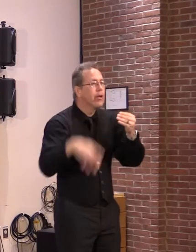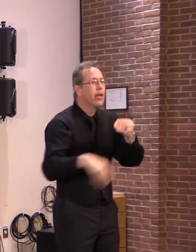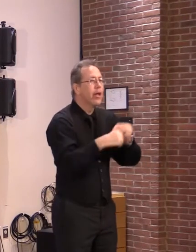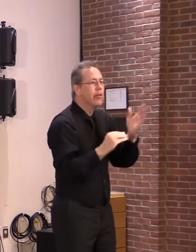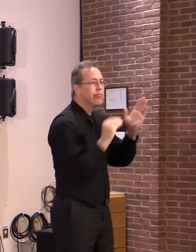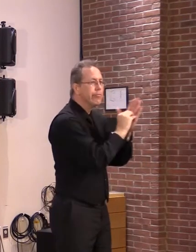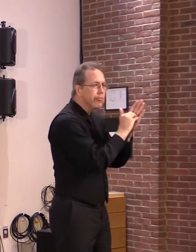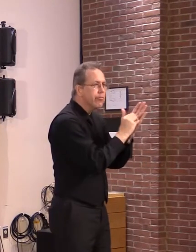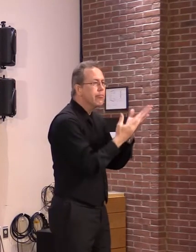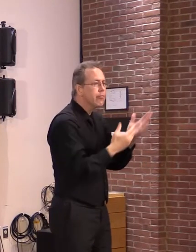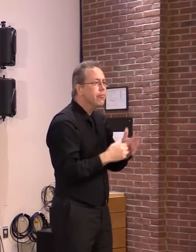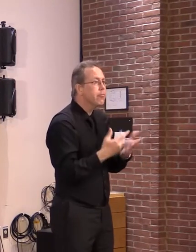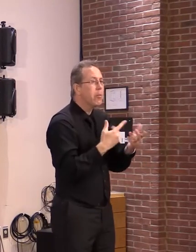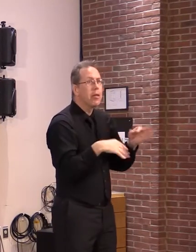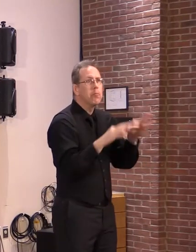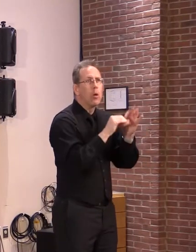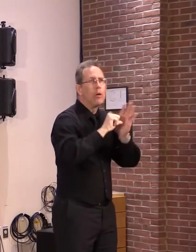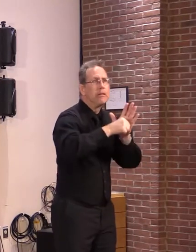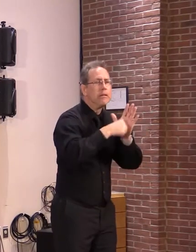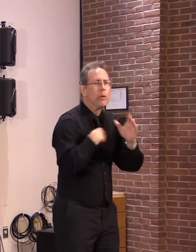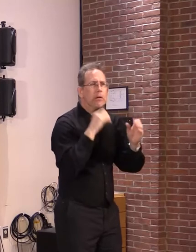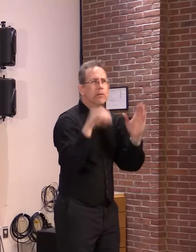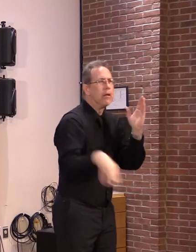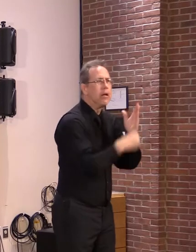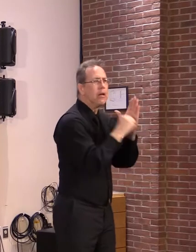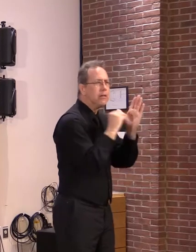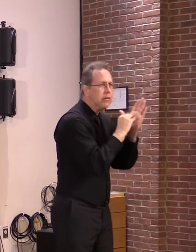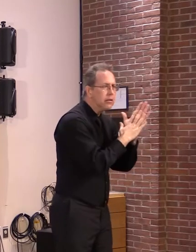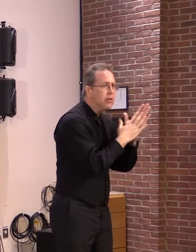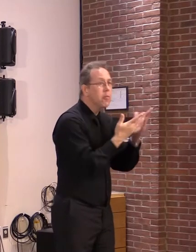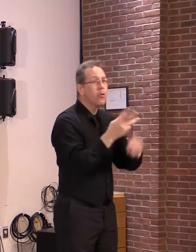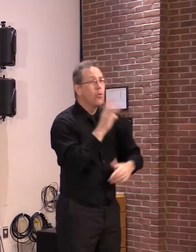wastewater and variant analysis.